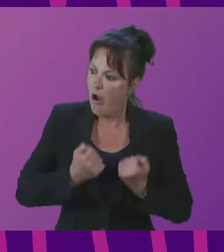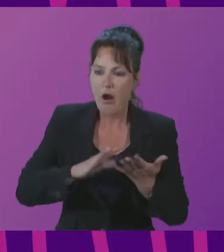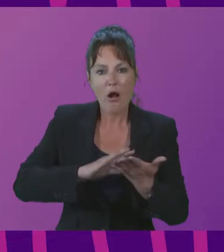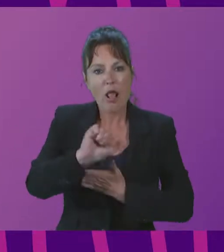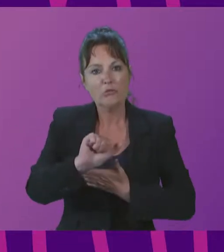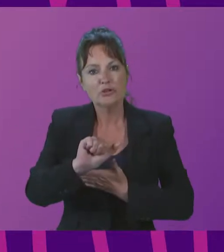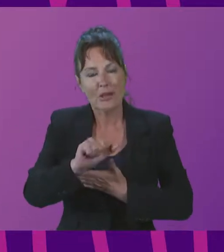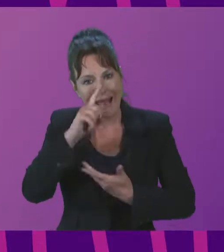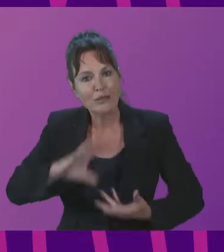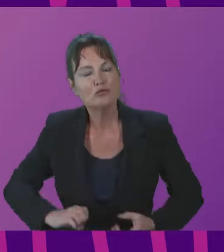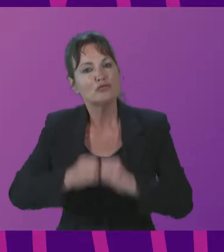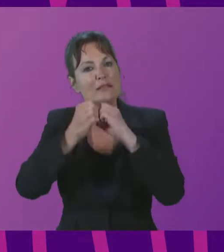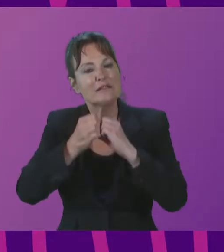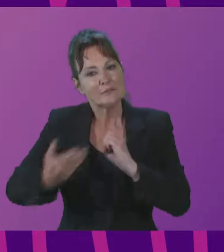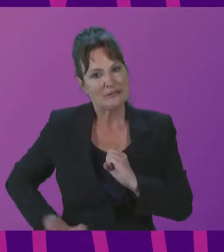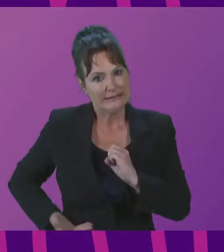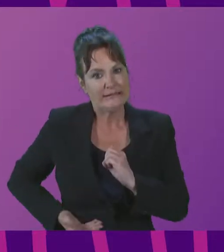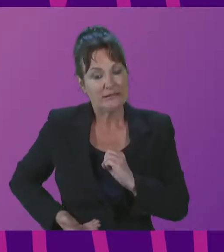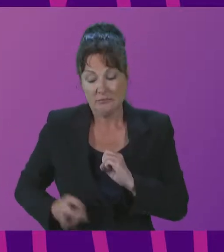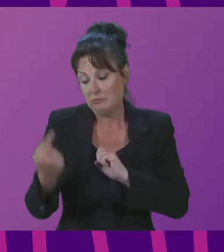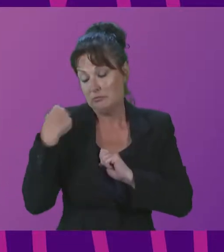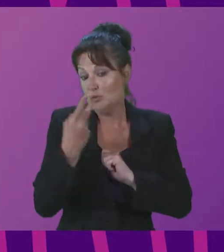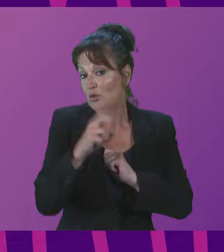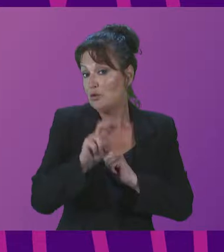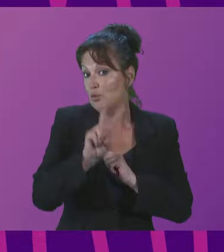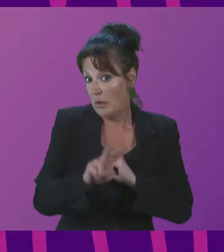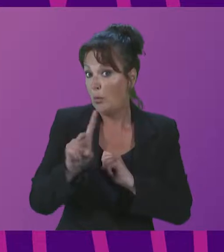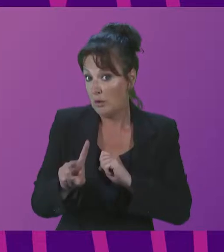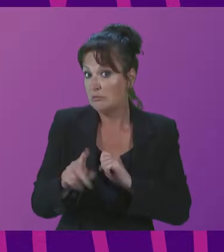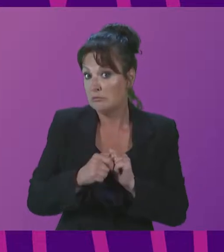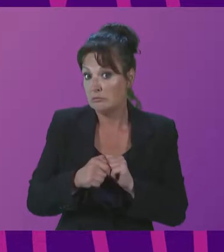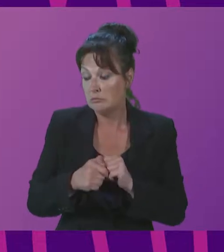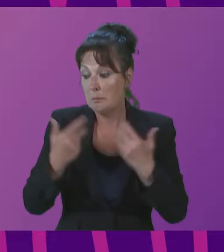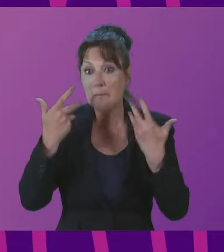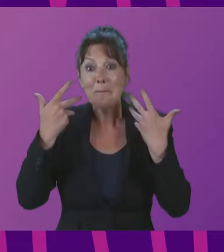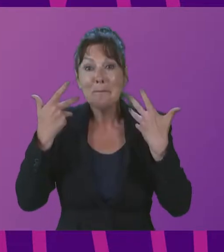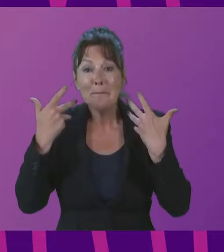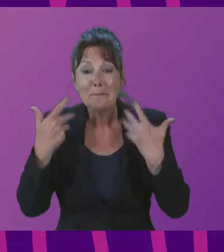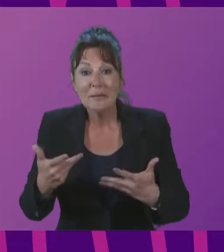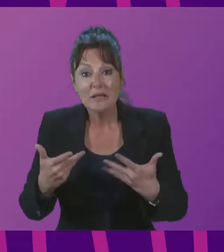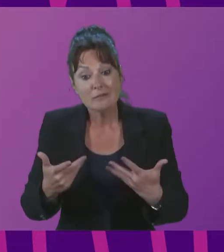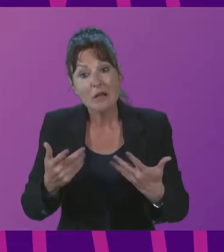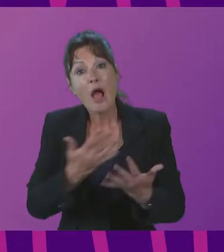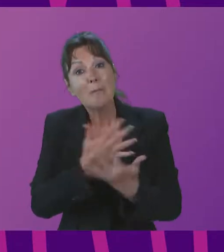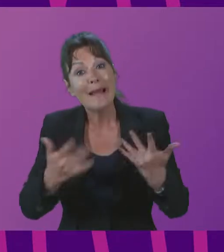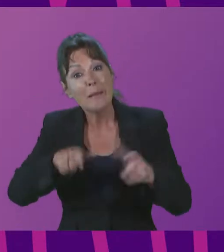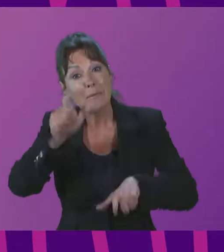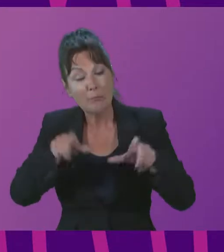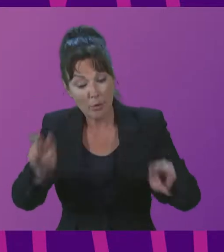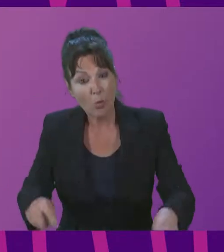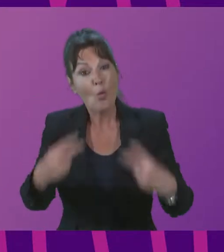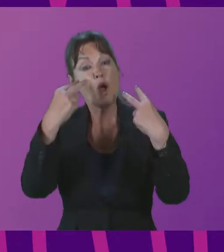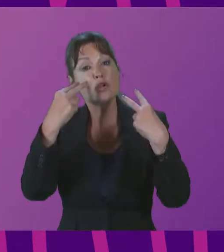cultural and creative sector. In 2021, we have reached an audience of more than